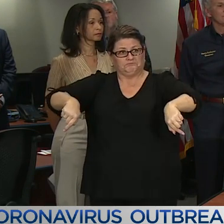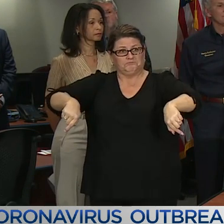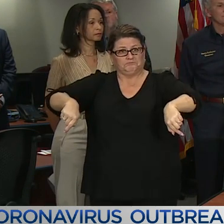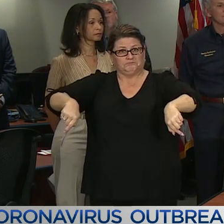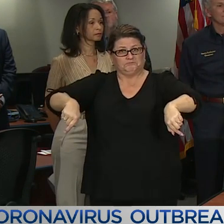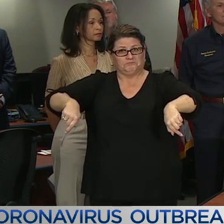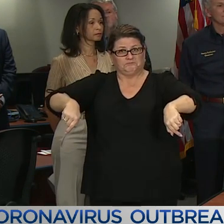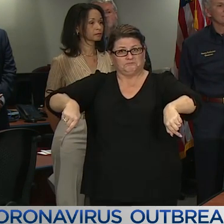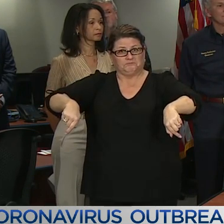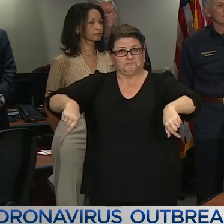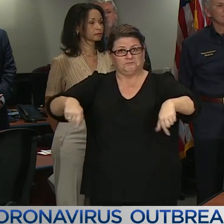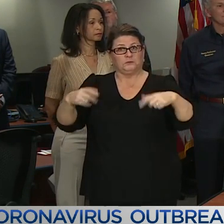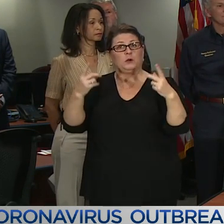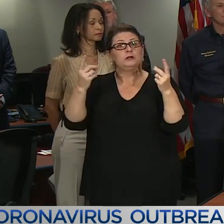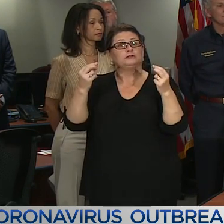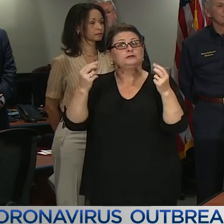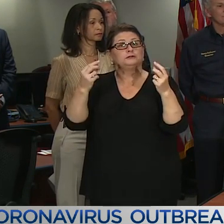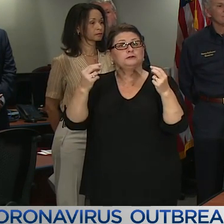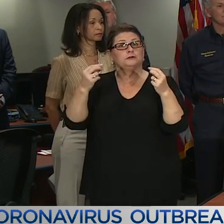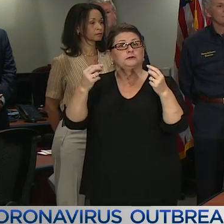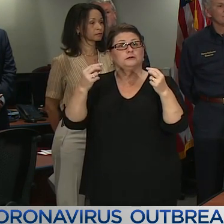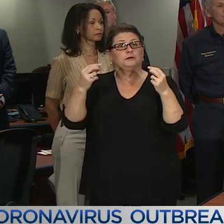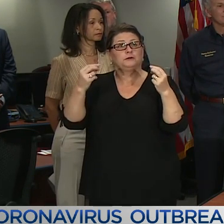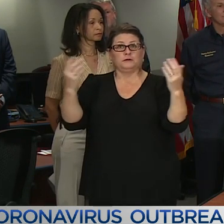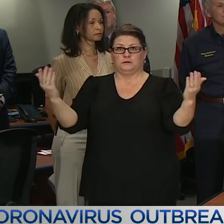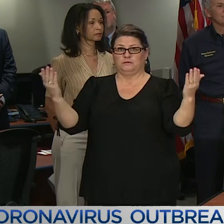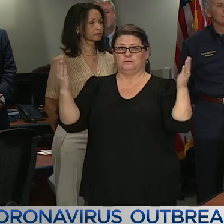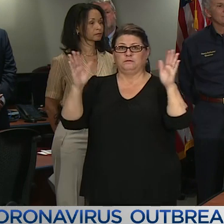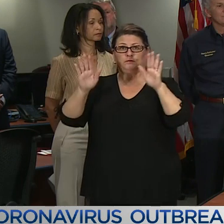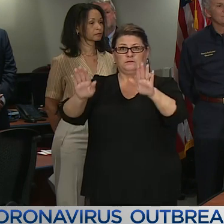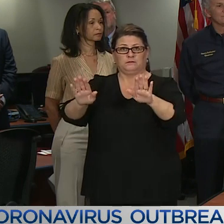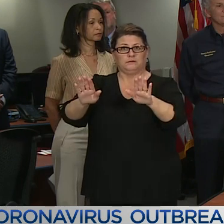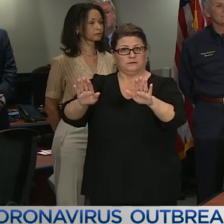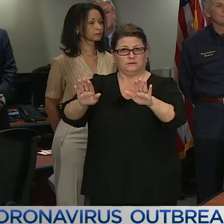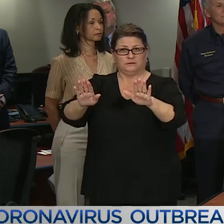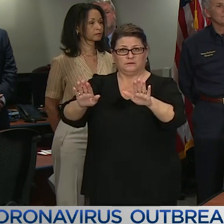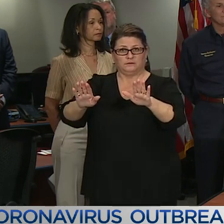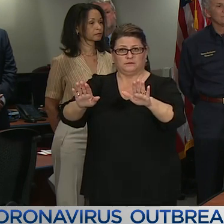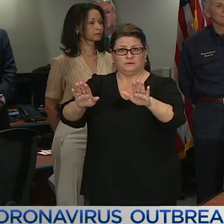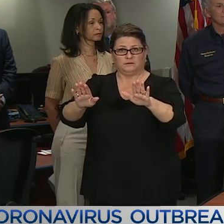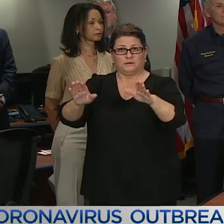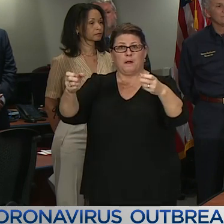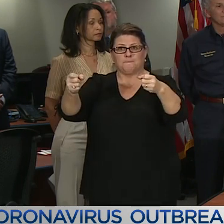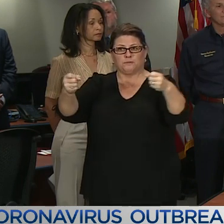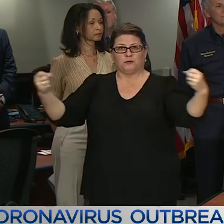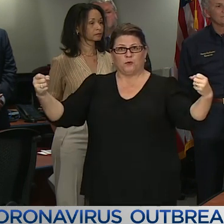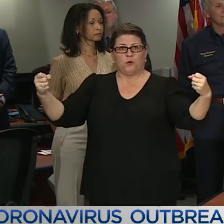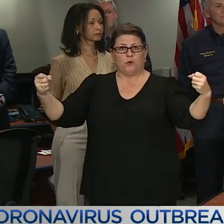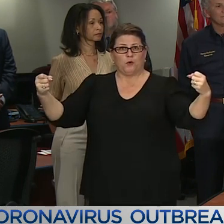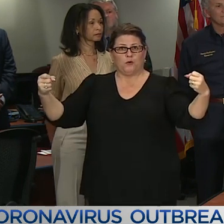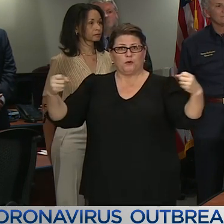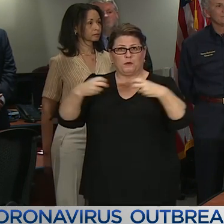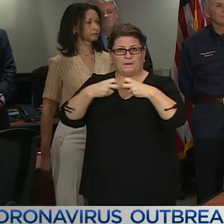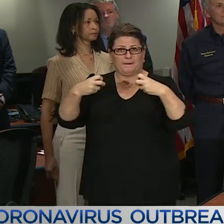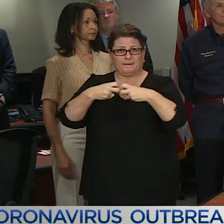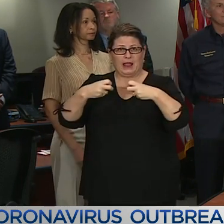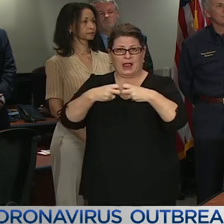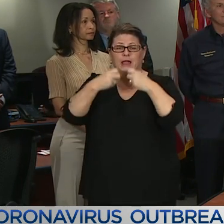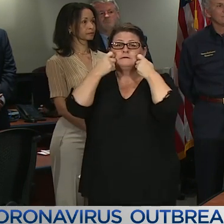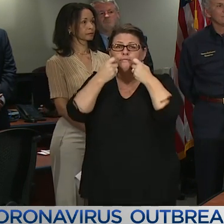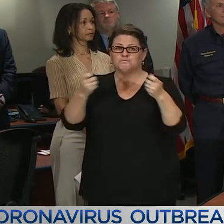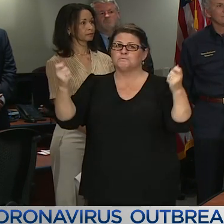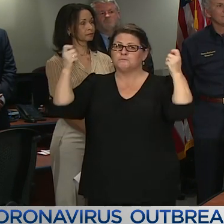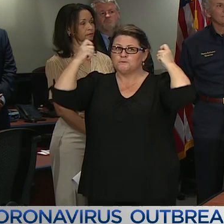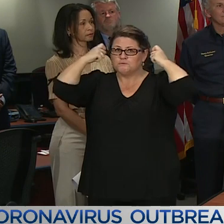You then overlap the fabric on either end, grab the rubber bands, and then pull it